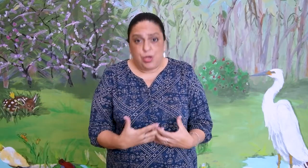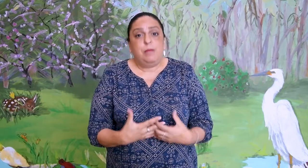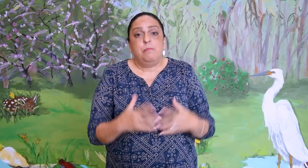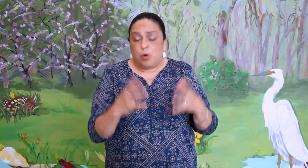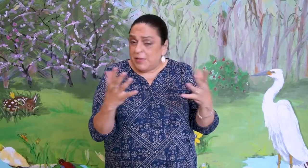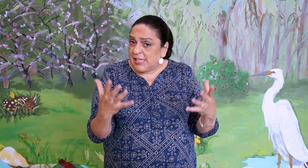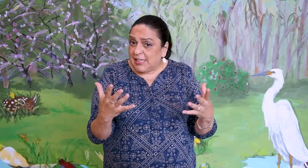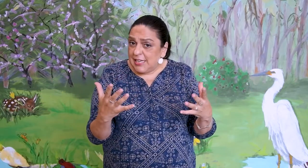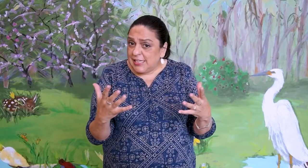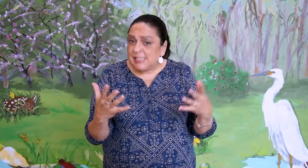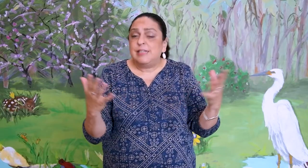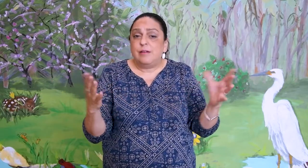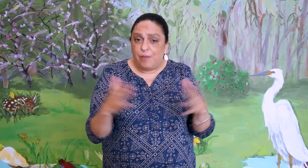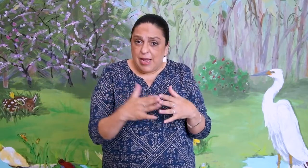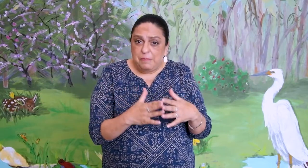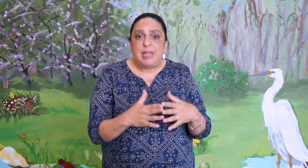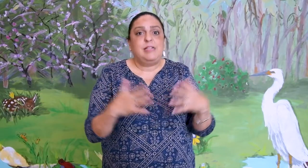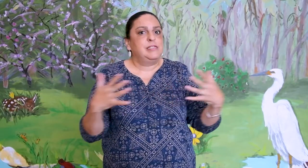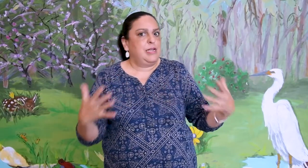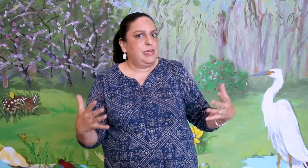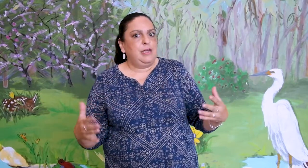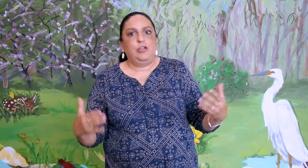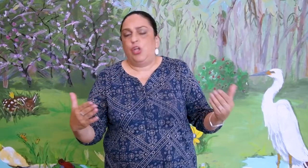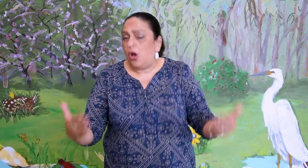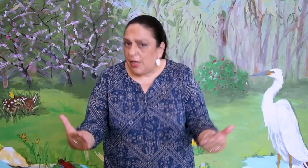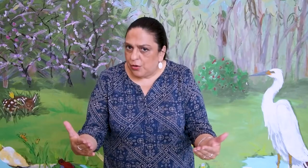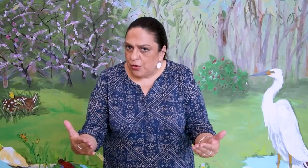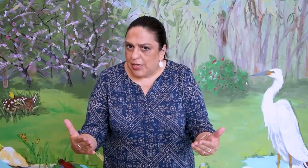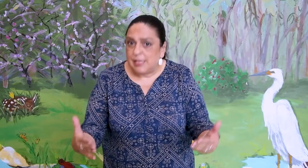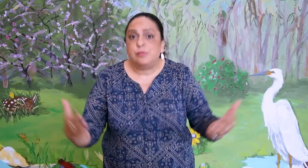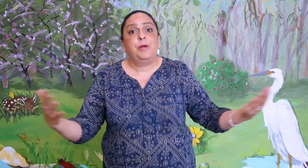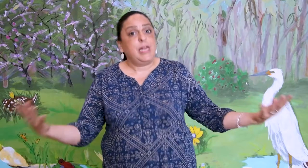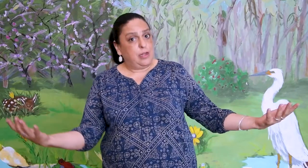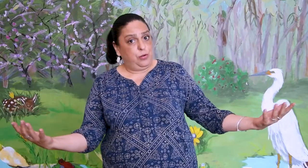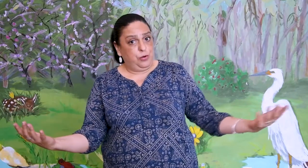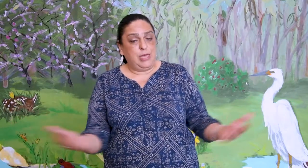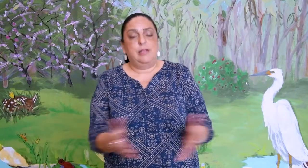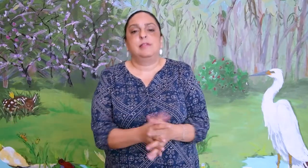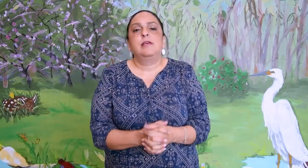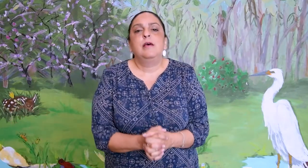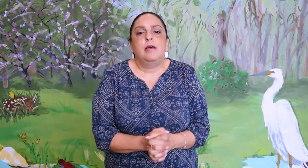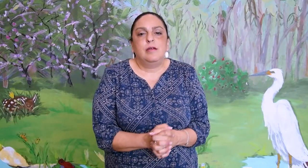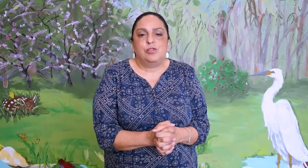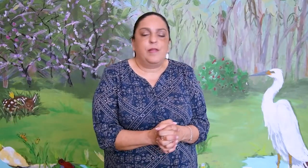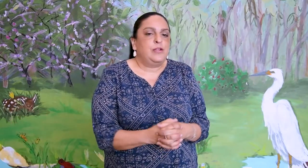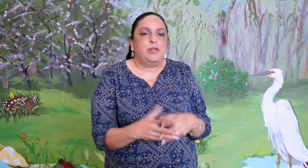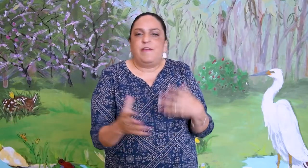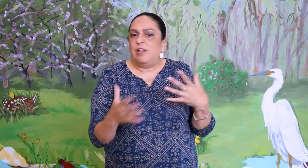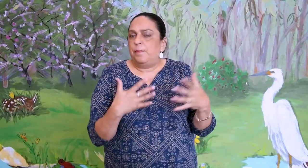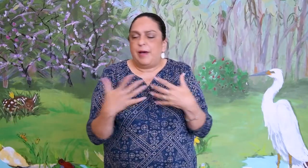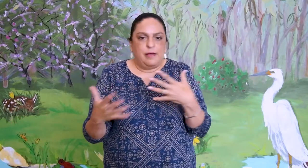moments like this, rhyming, singing, talking to your kids, reading to your kids, so that you develop a